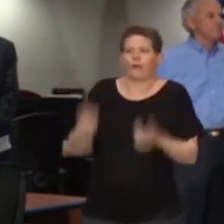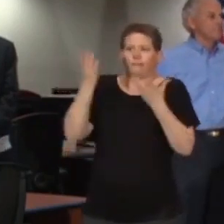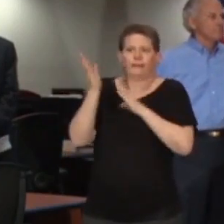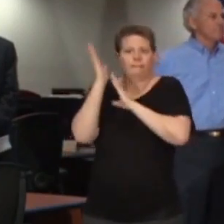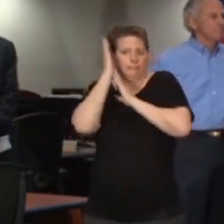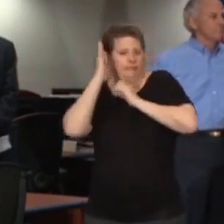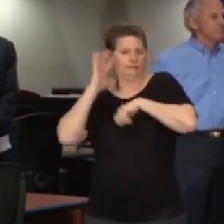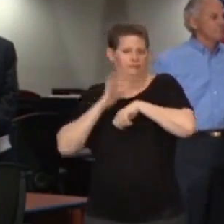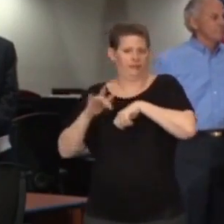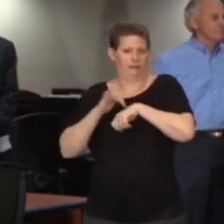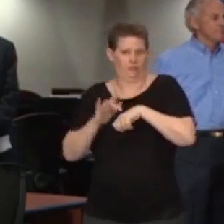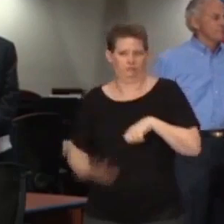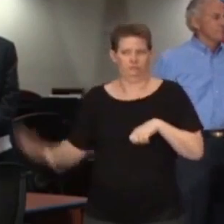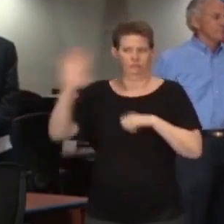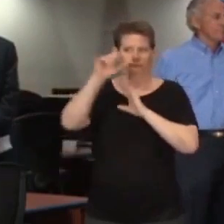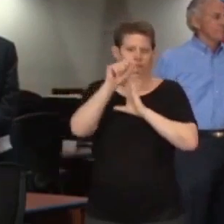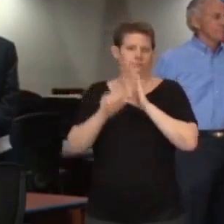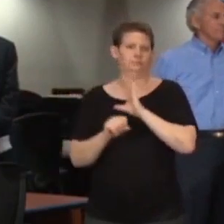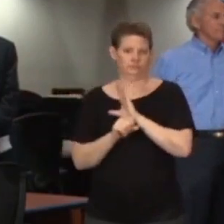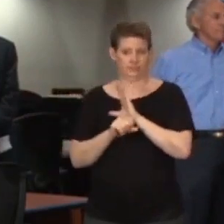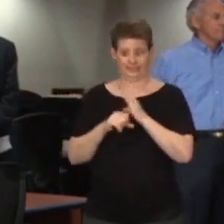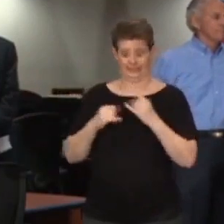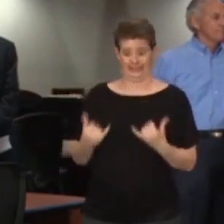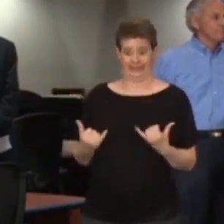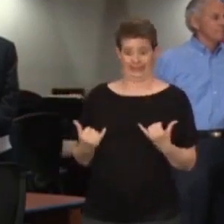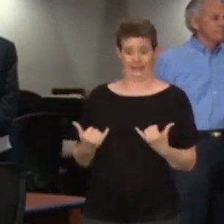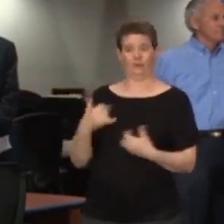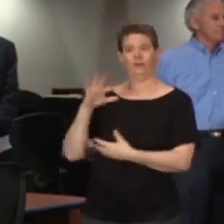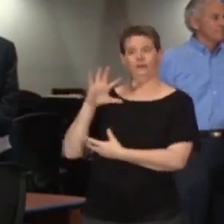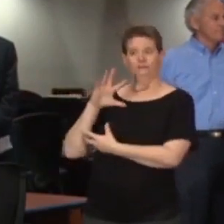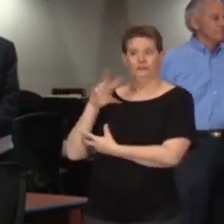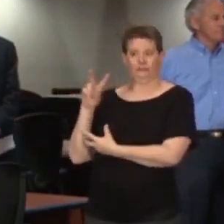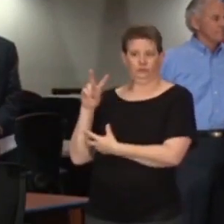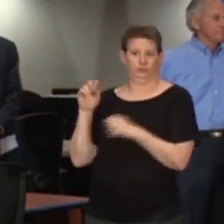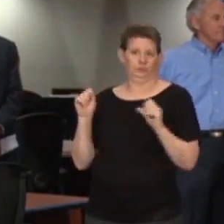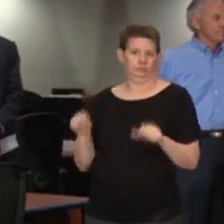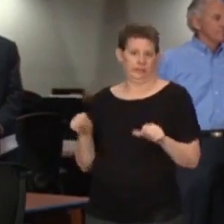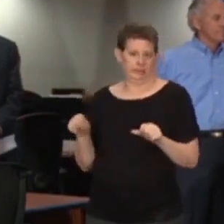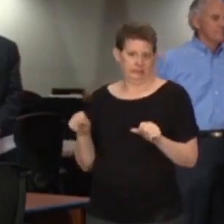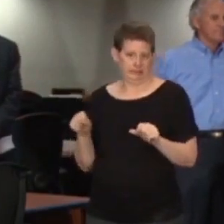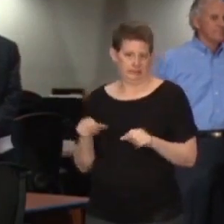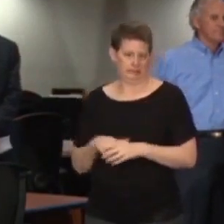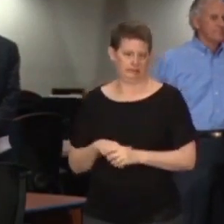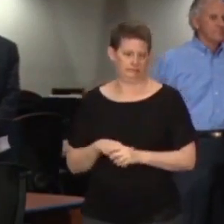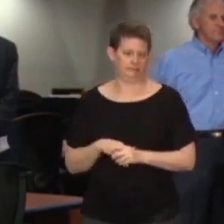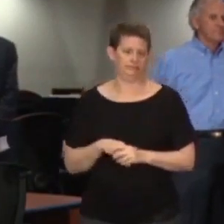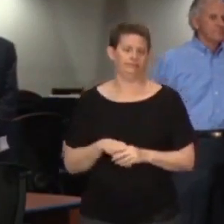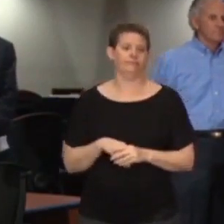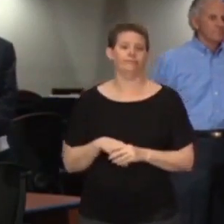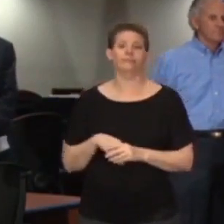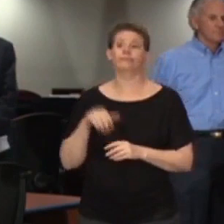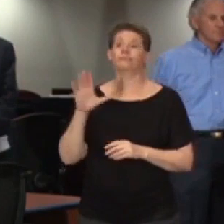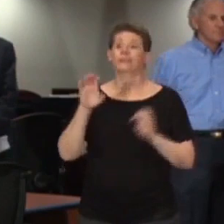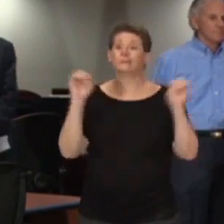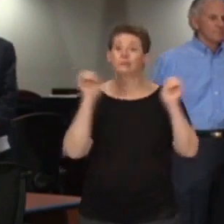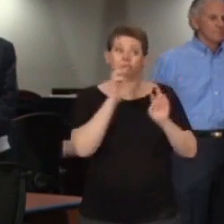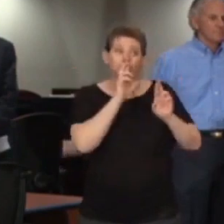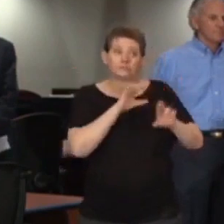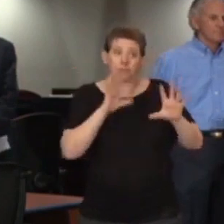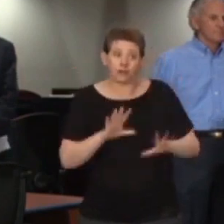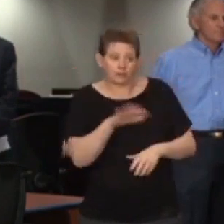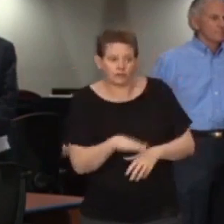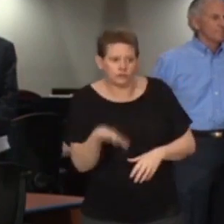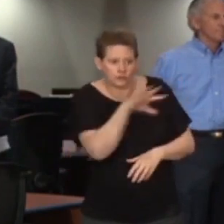our state. And currently, we are at 52% capacity. We are working with our emergency responders